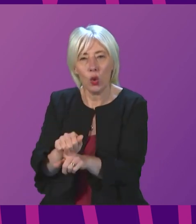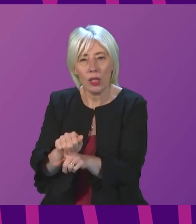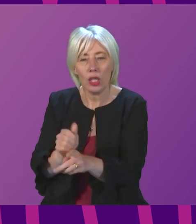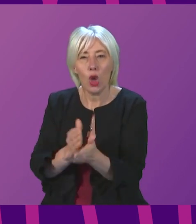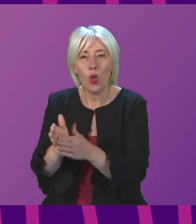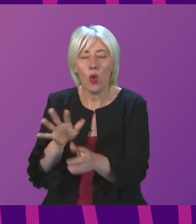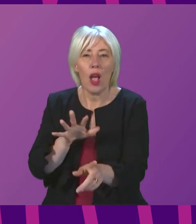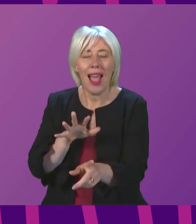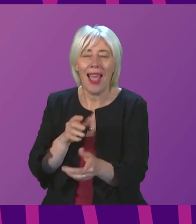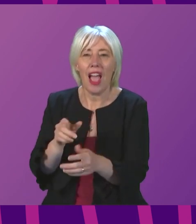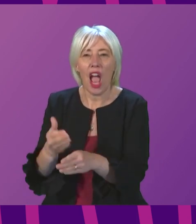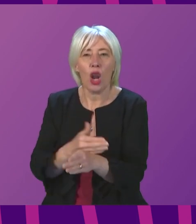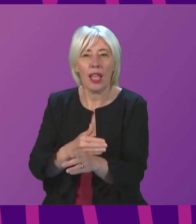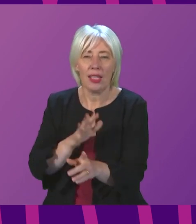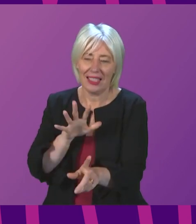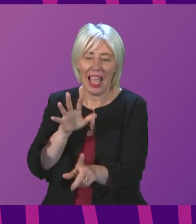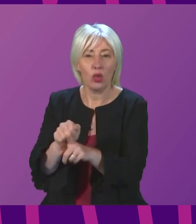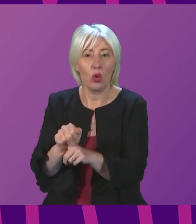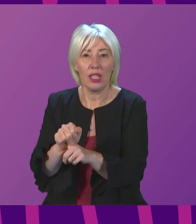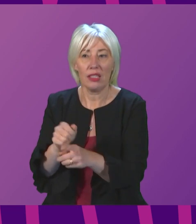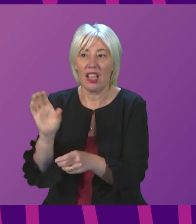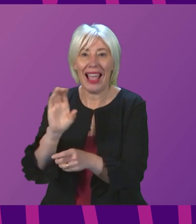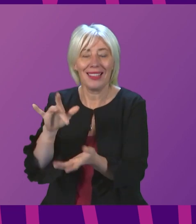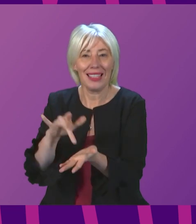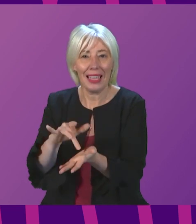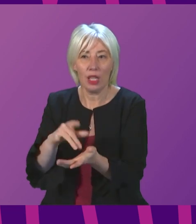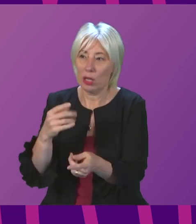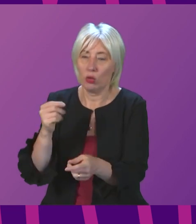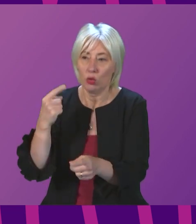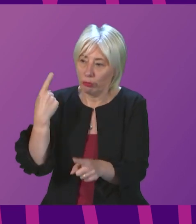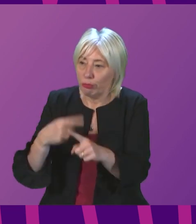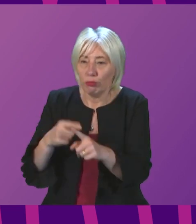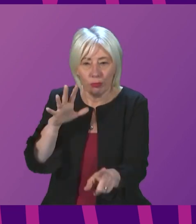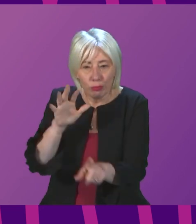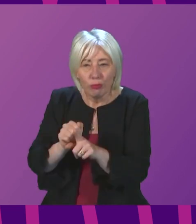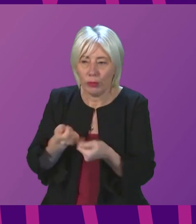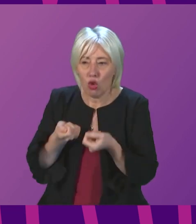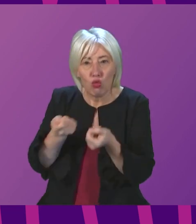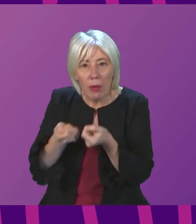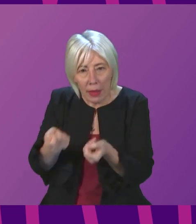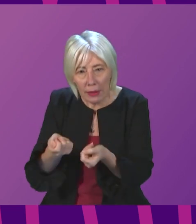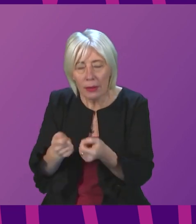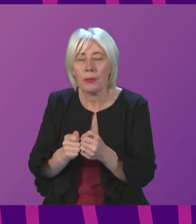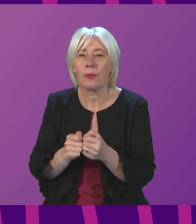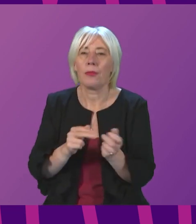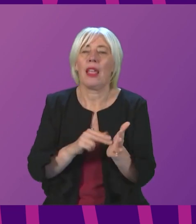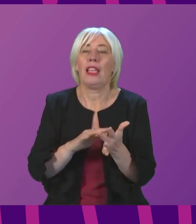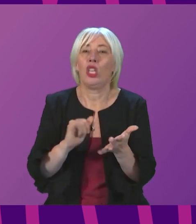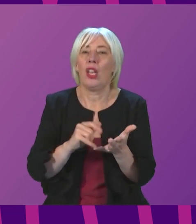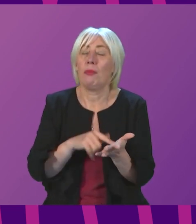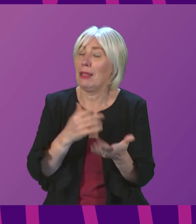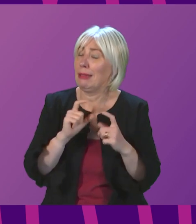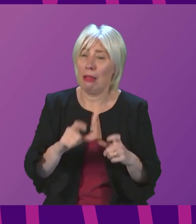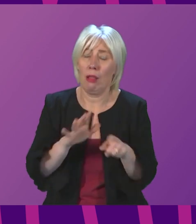early cancer diagnostic centres, to make sure that there is speedy treatment for cancer. The NHS remains under